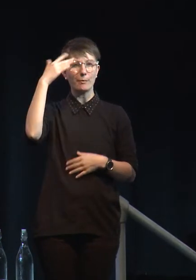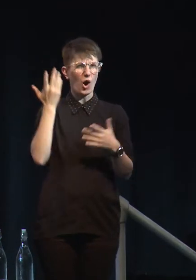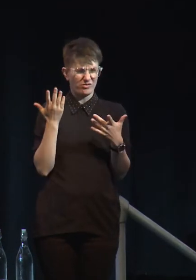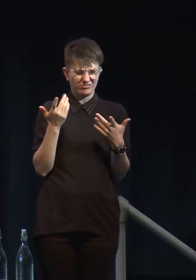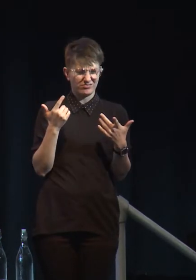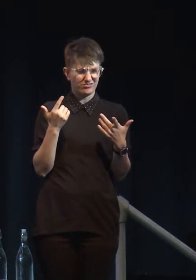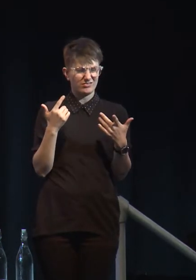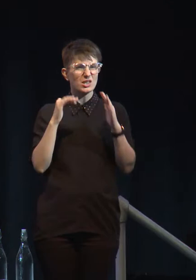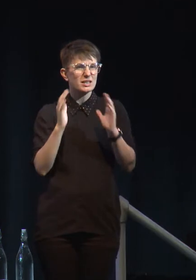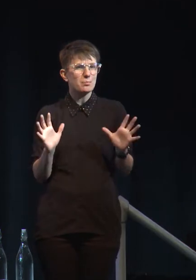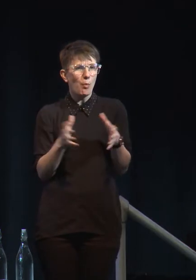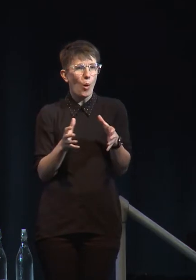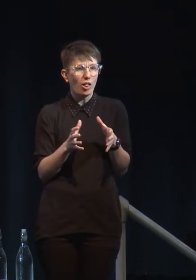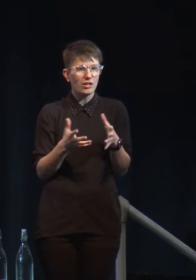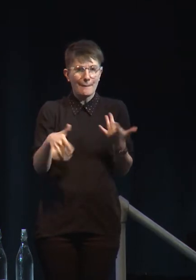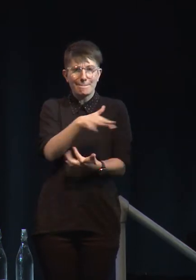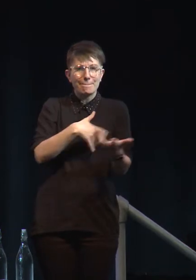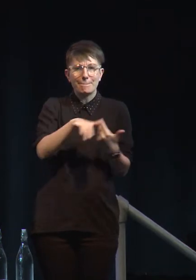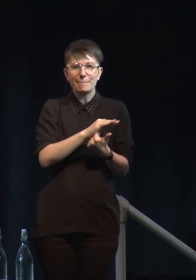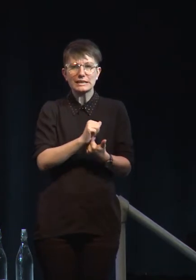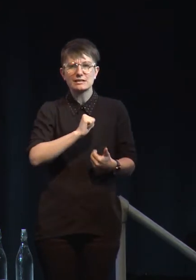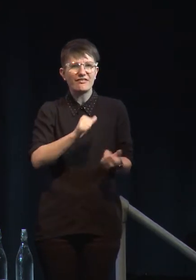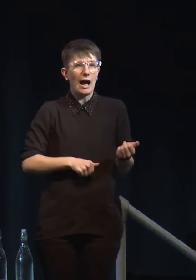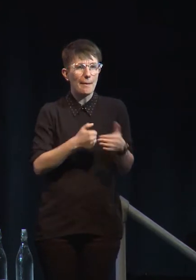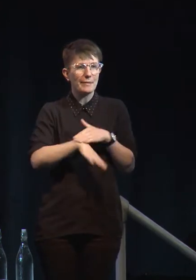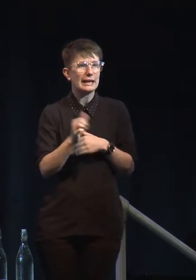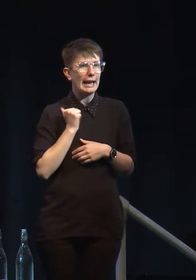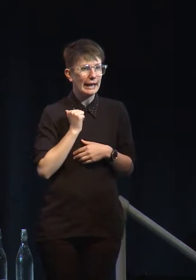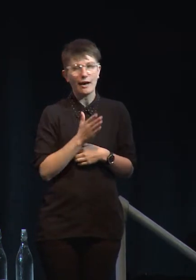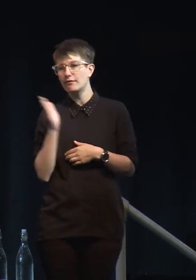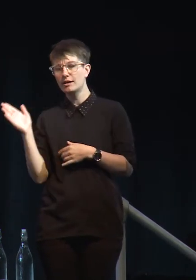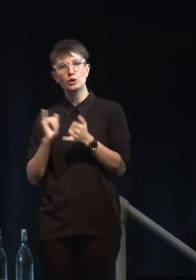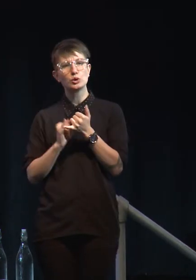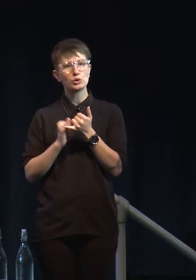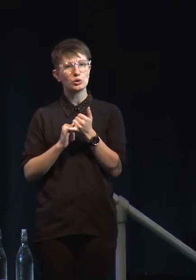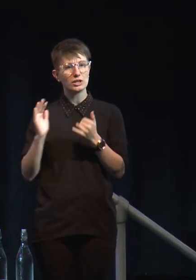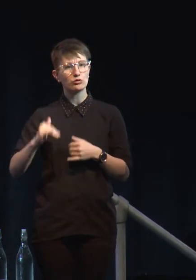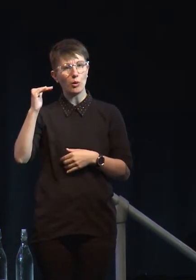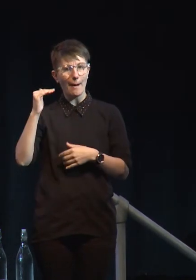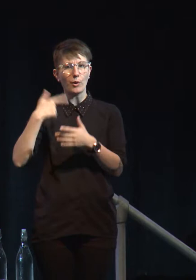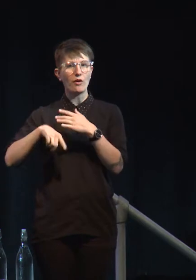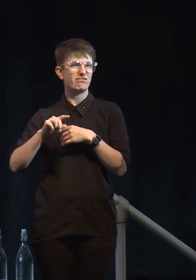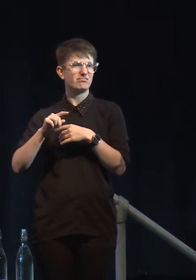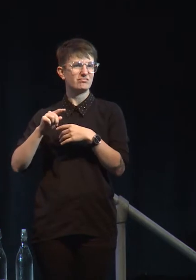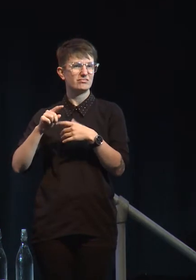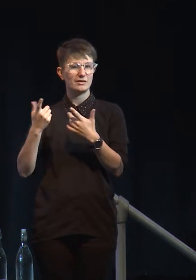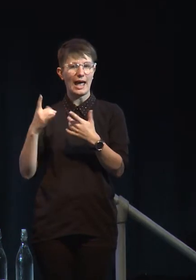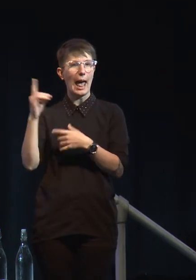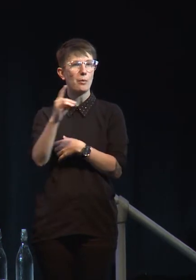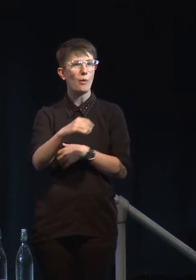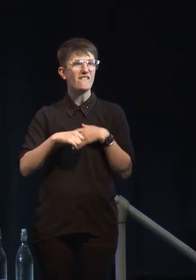And Susie grew up on a farm in Oklahoma, that was a beef farm. Beef and pigs. Beef and pigs.